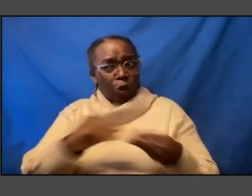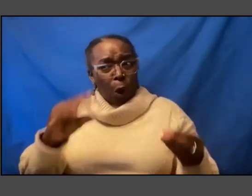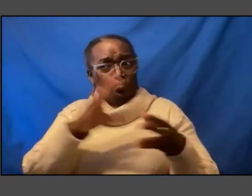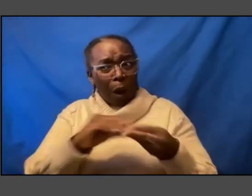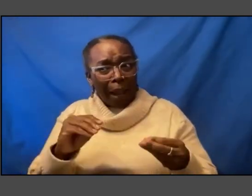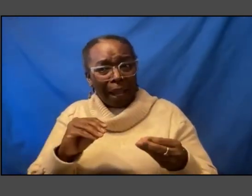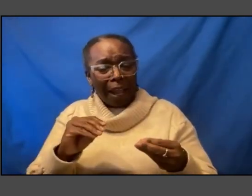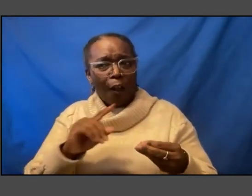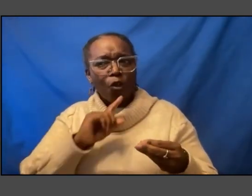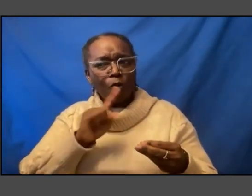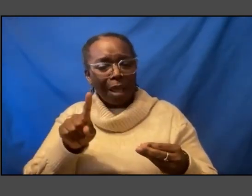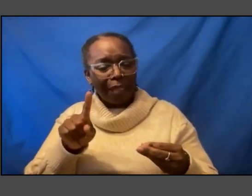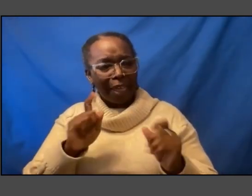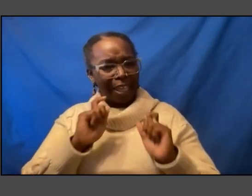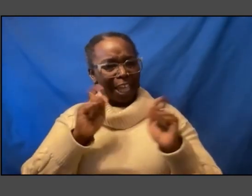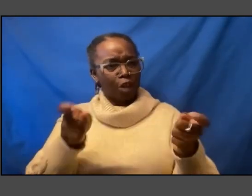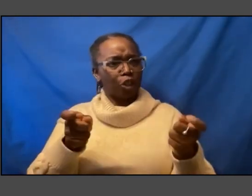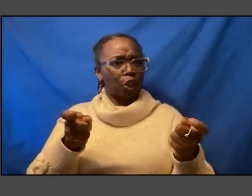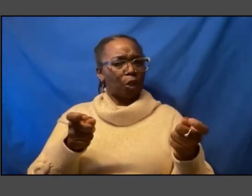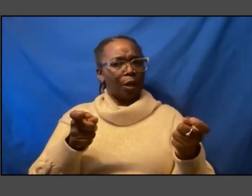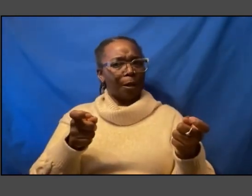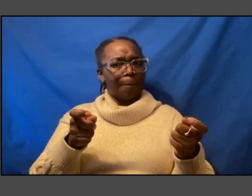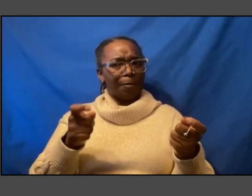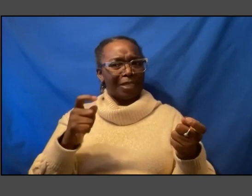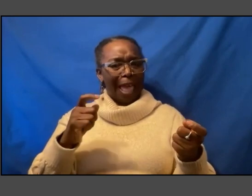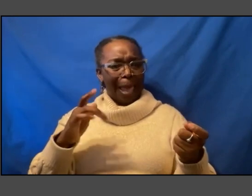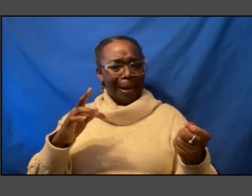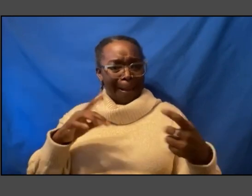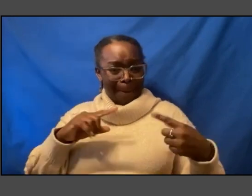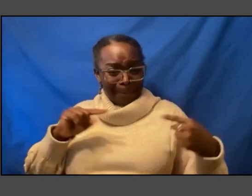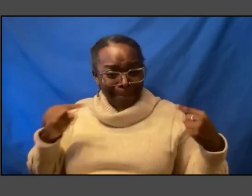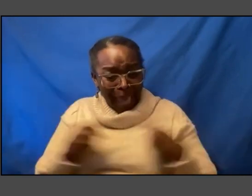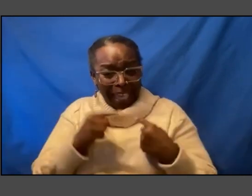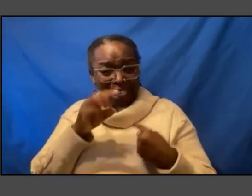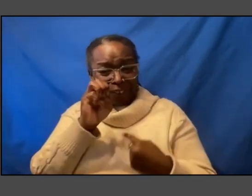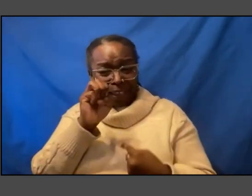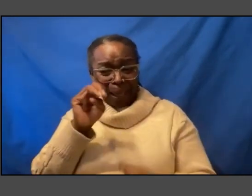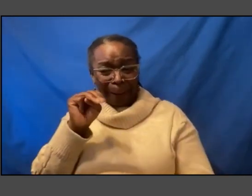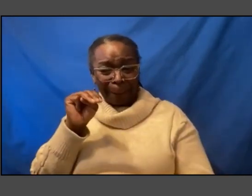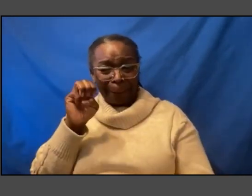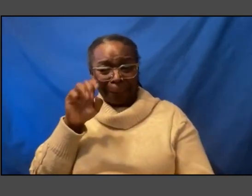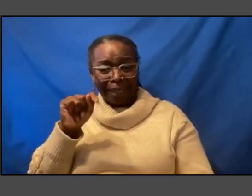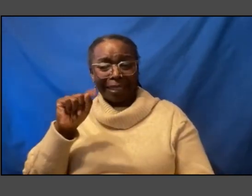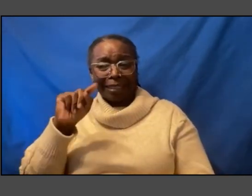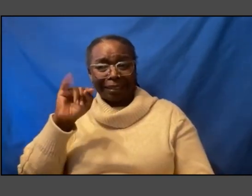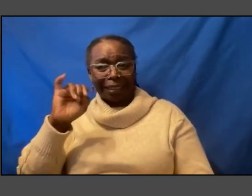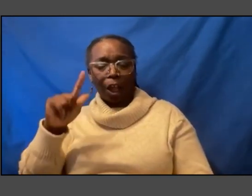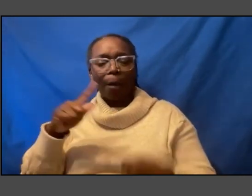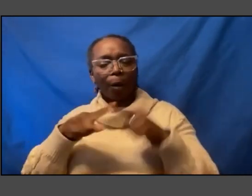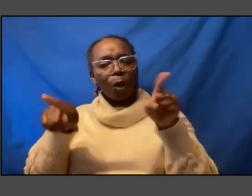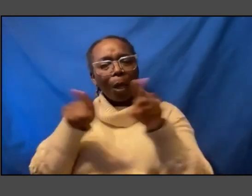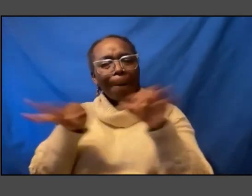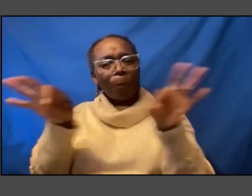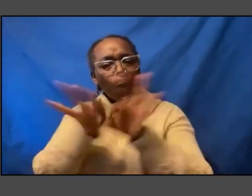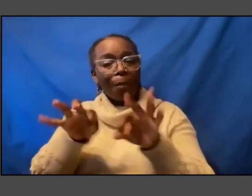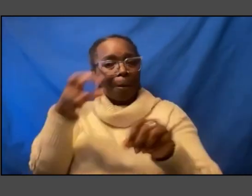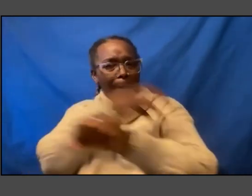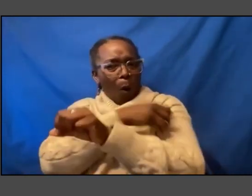the sort of pain of emmett till but more importantly the power of the mother um that taking the worst